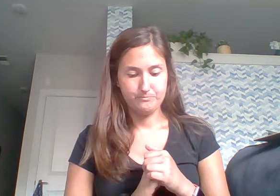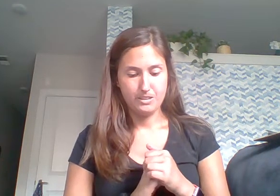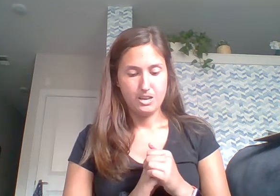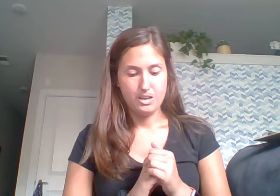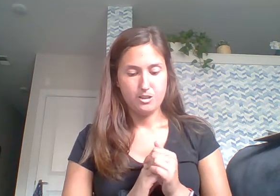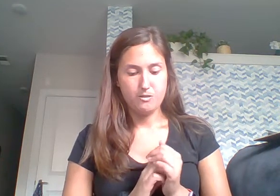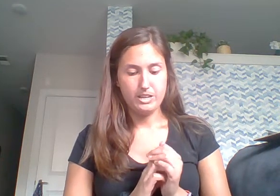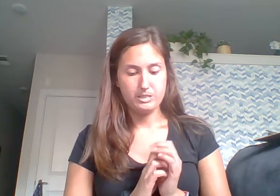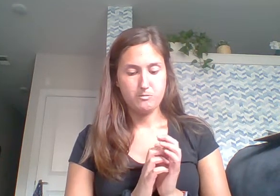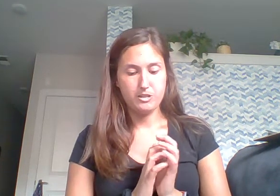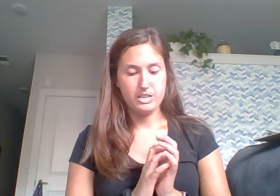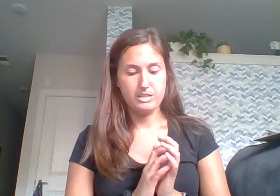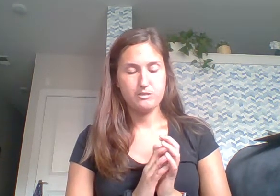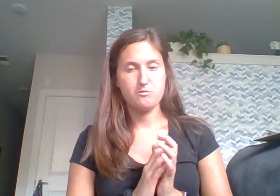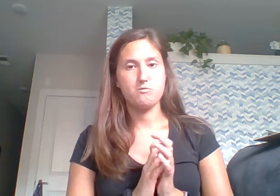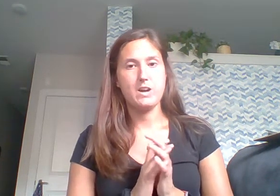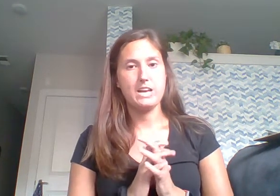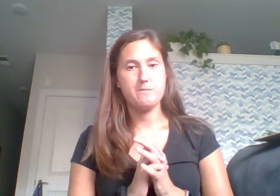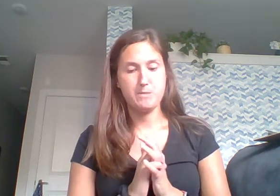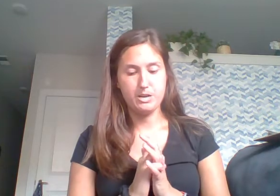Your next word is rainbow.